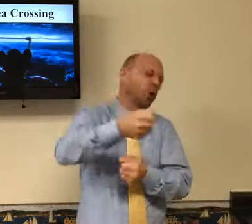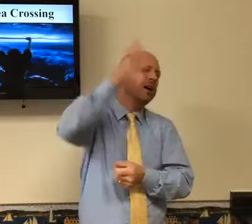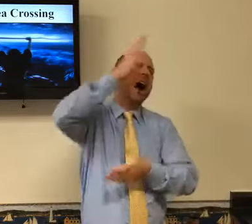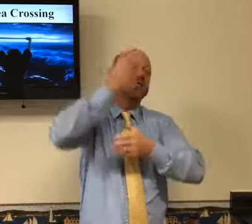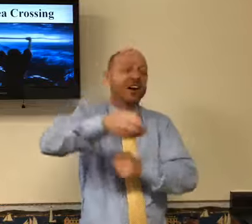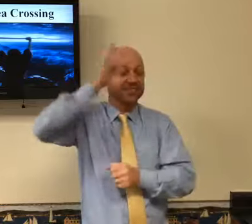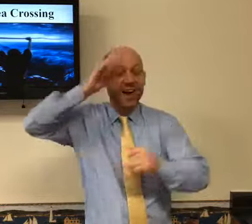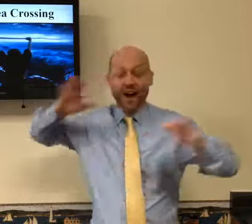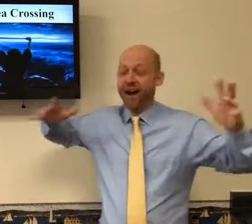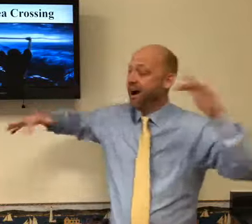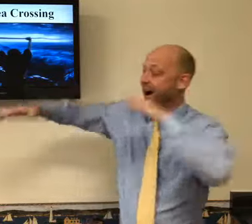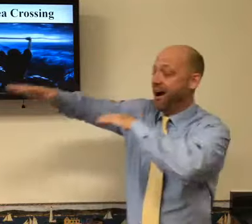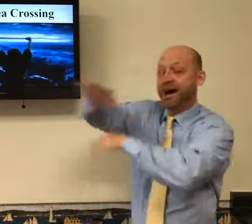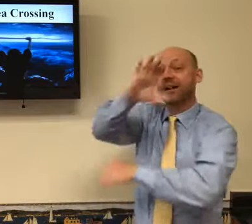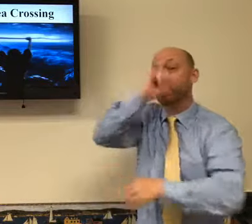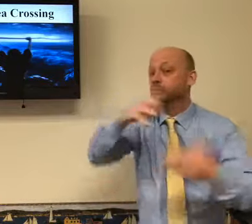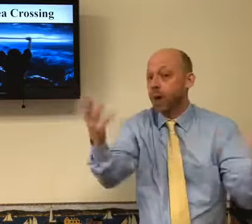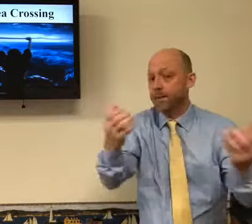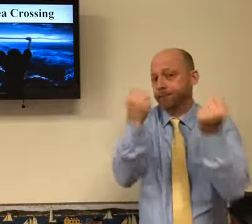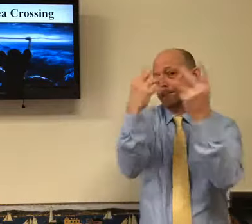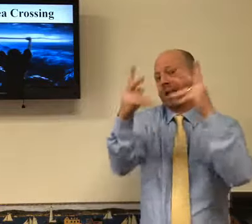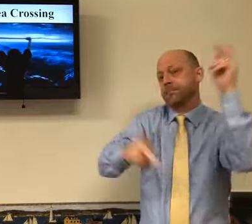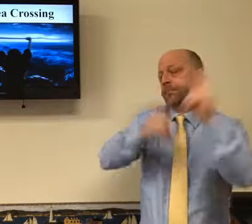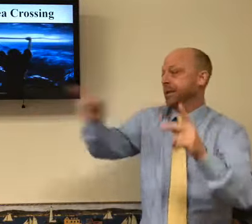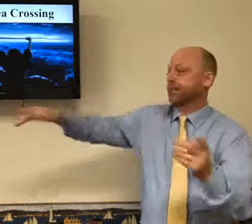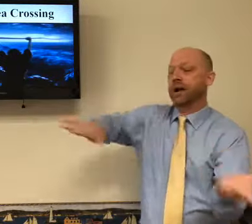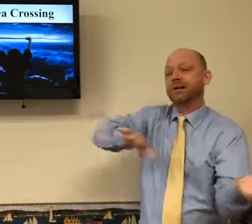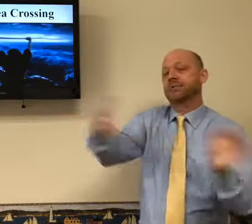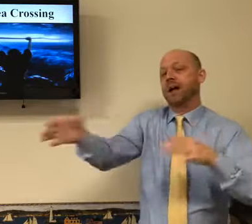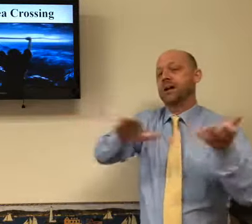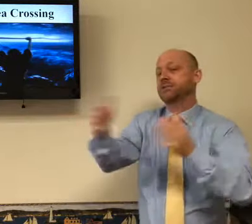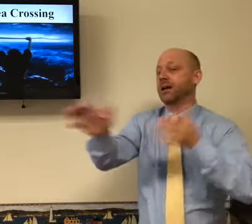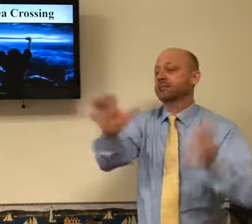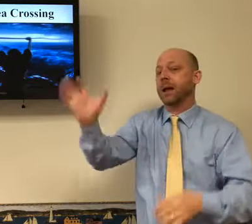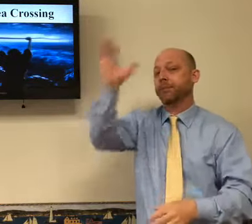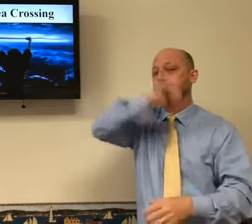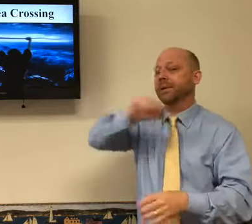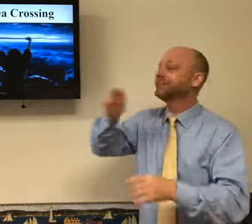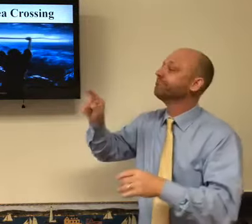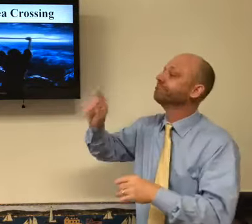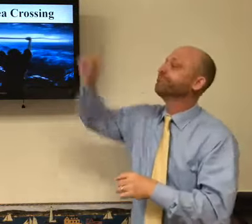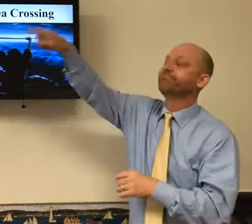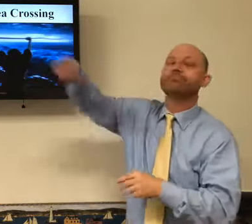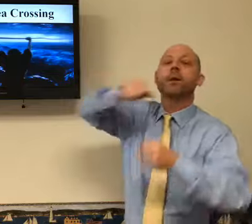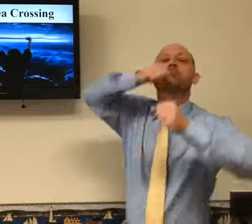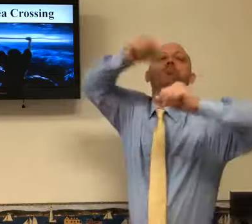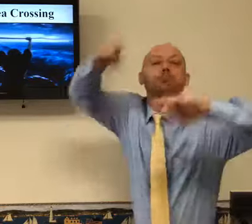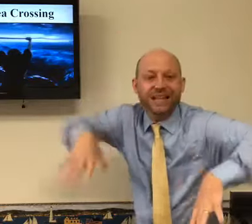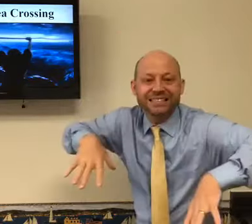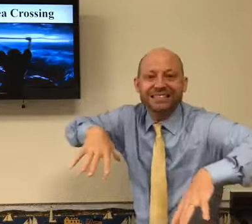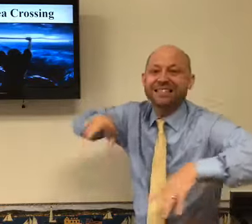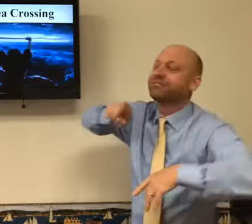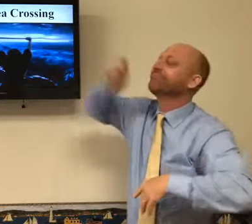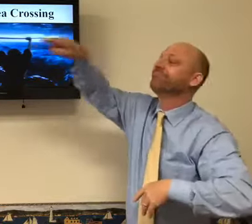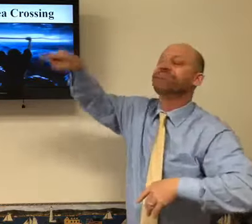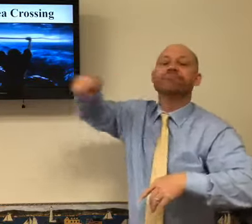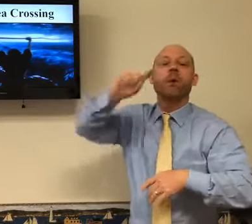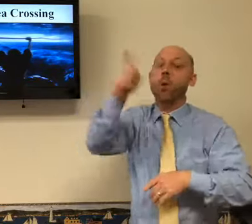And Moses had to keep reminding them to trust God. And many people died on the way. And they missed getting to go to the